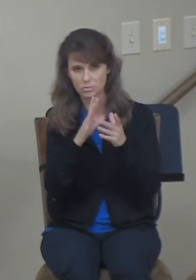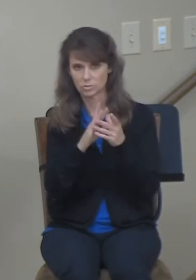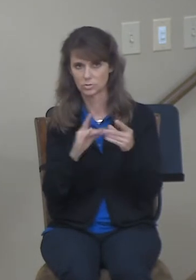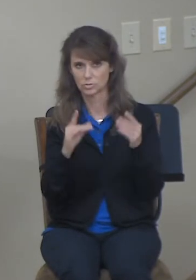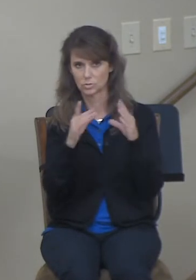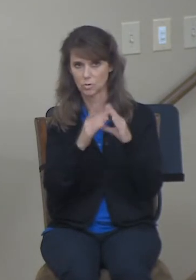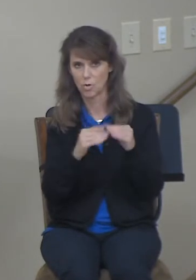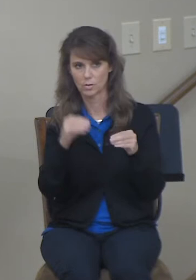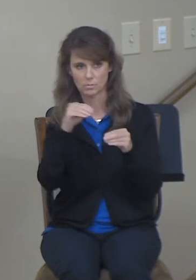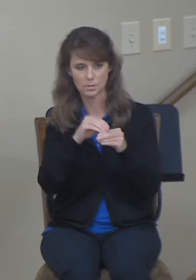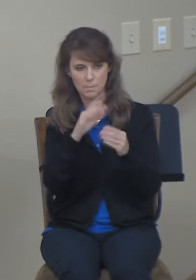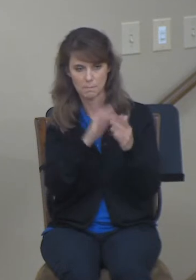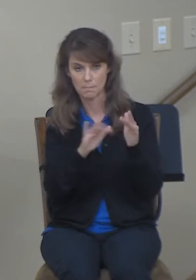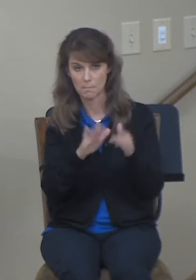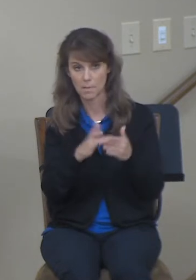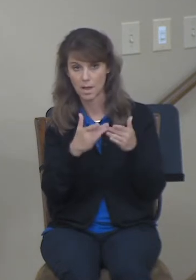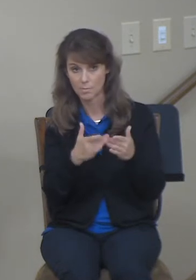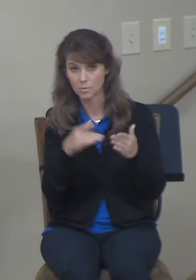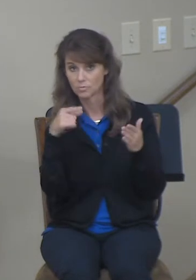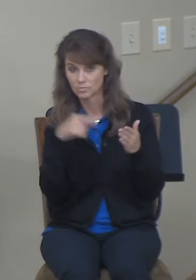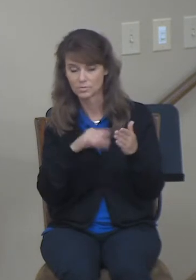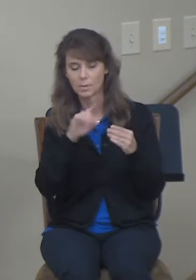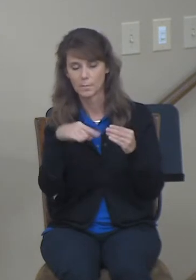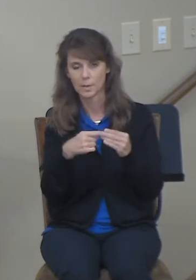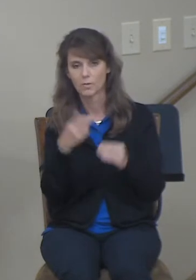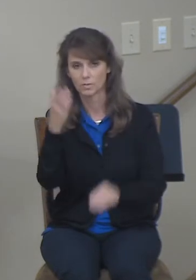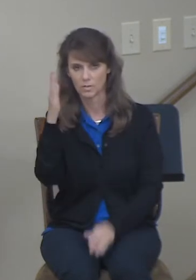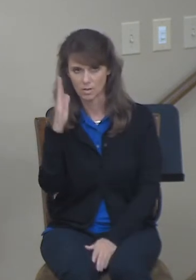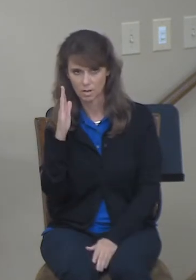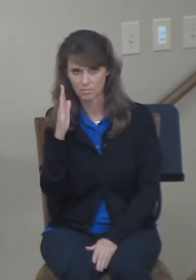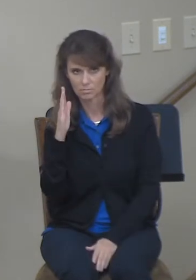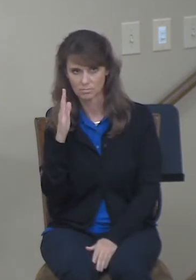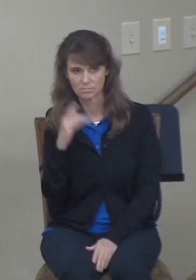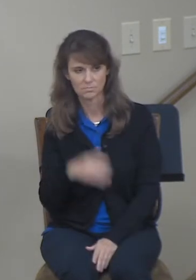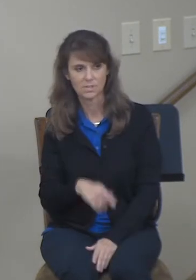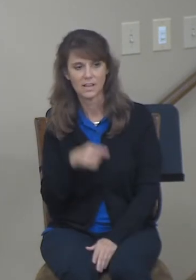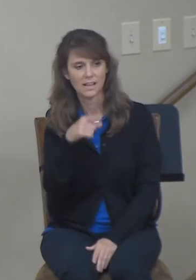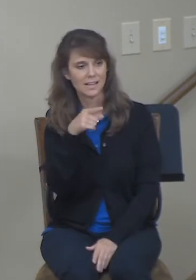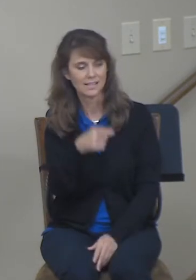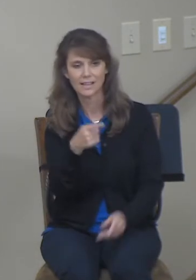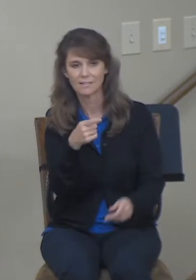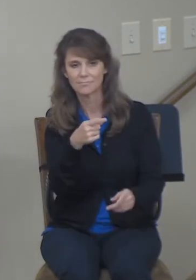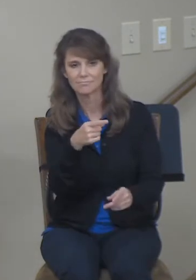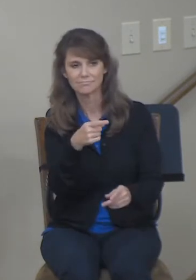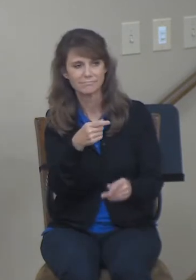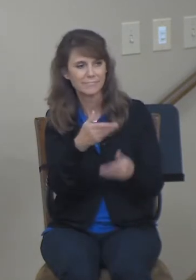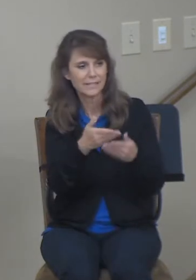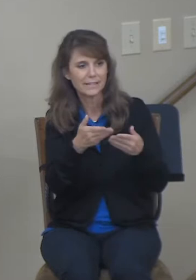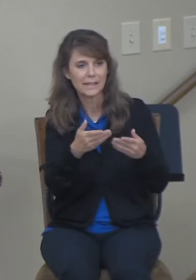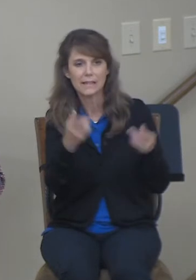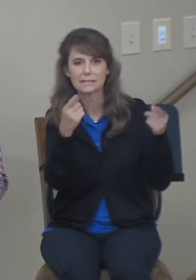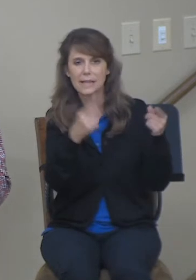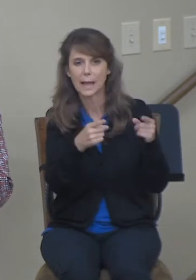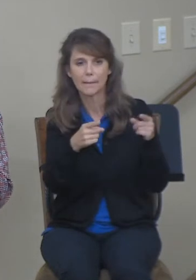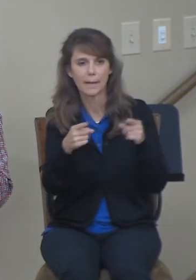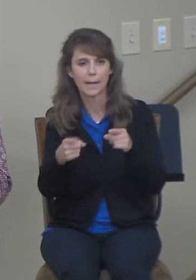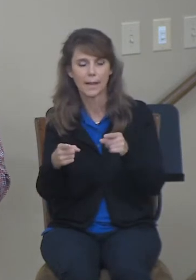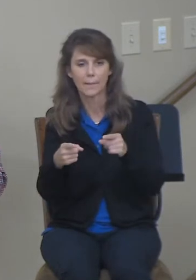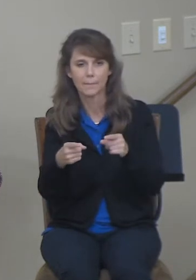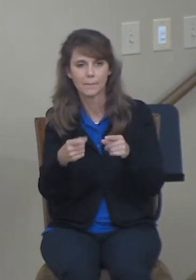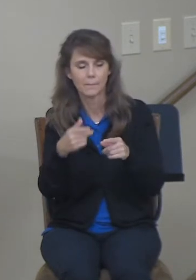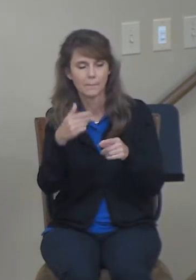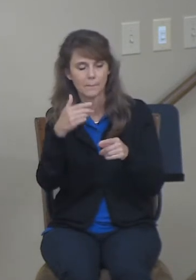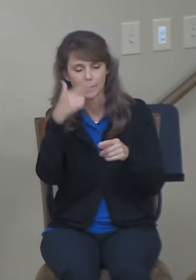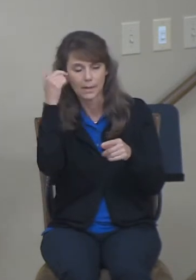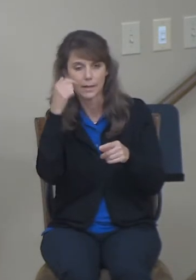And that's what we need to see. These things didn't happen by coincidence. They didn't happen because the man was just smarter than, Naomi was